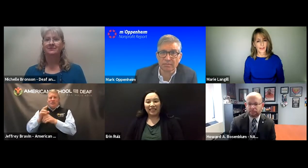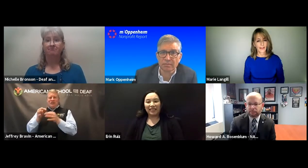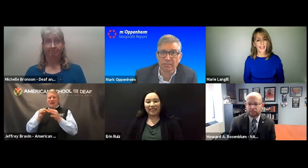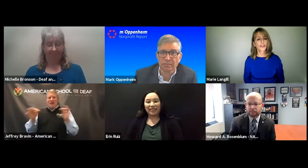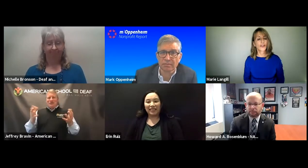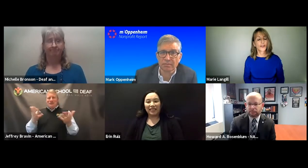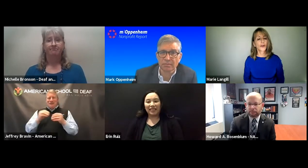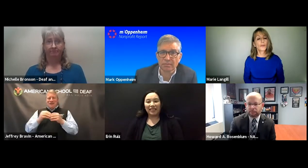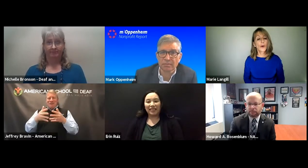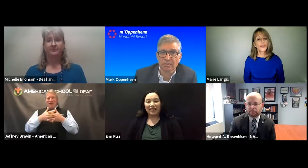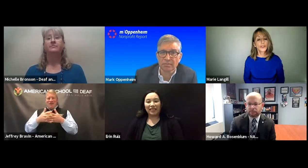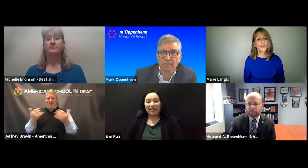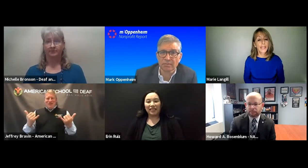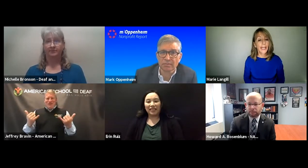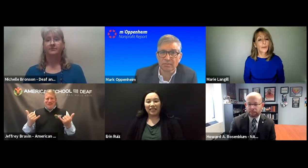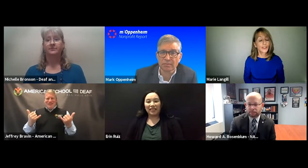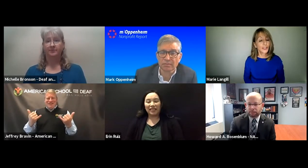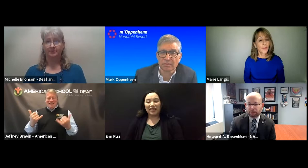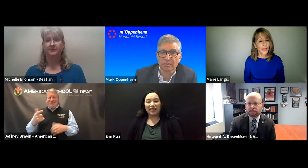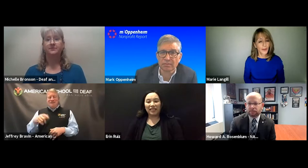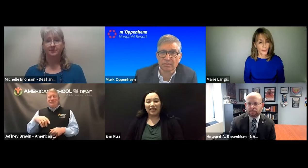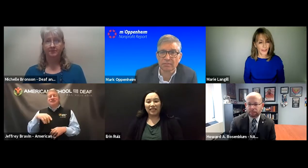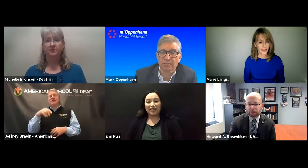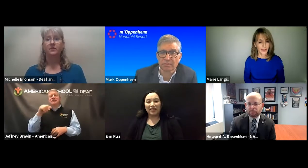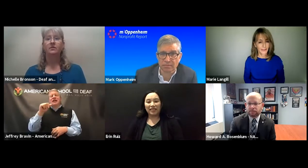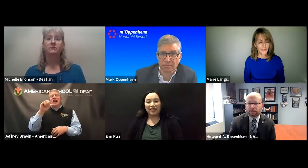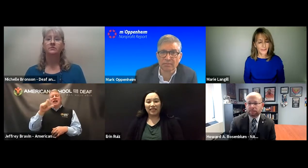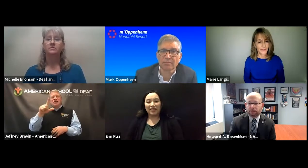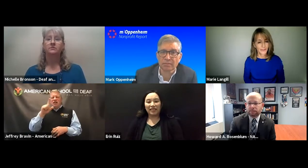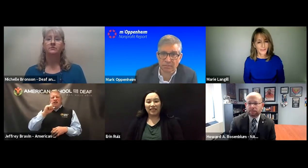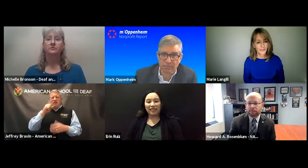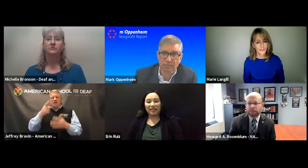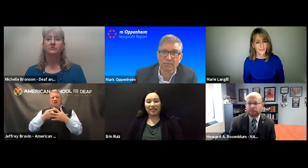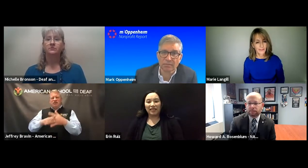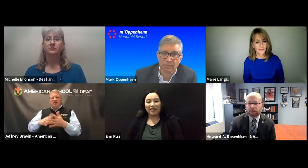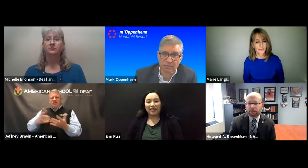That is the third most used language in America presently.